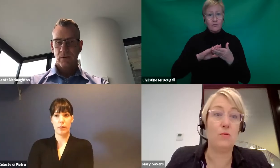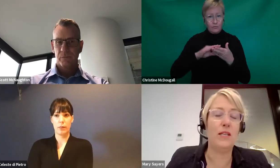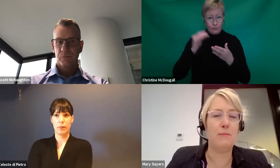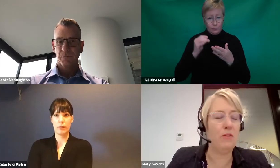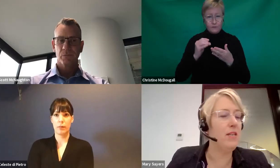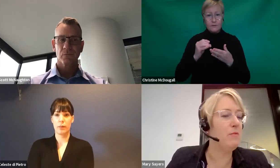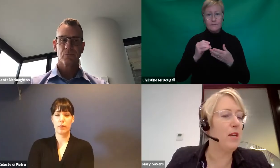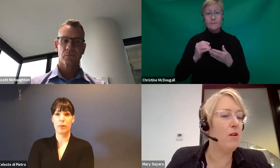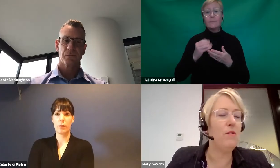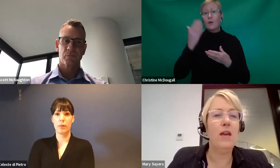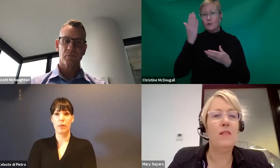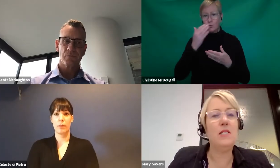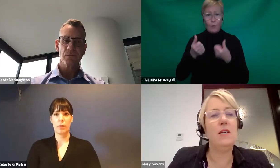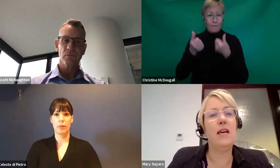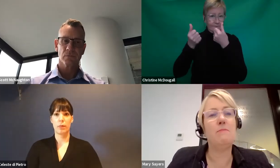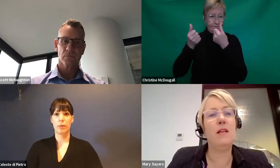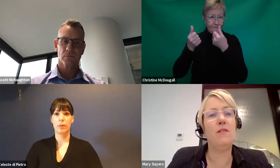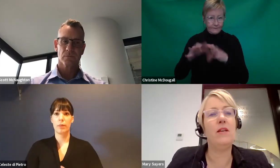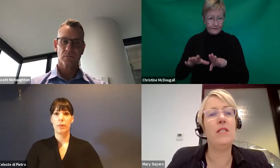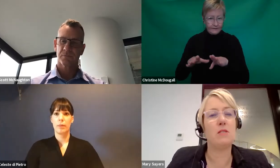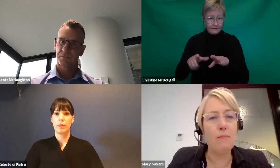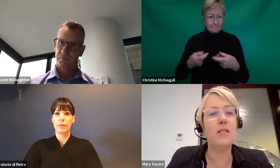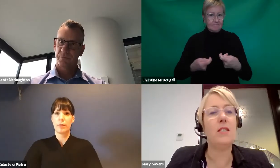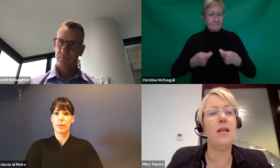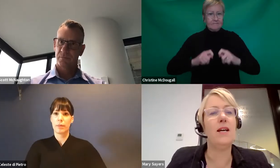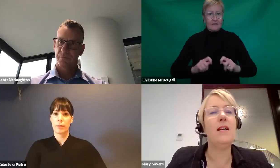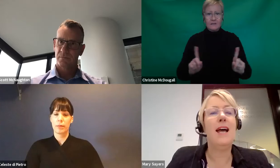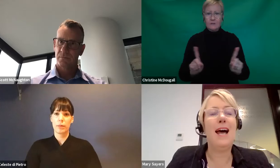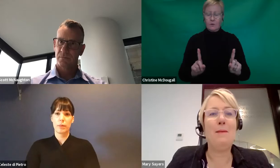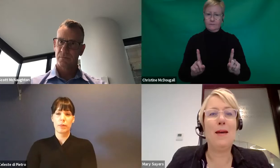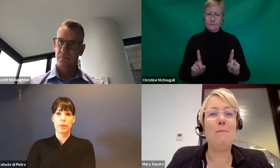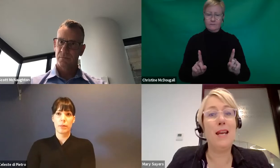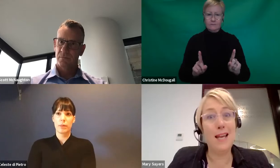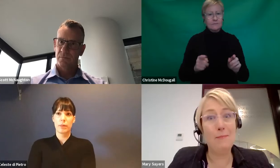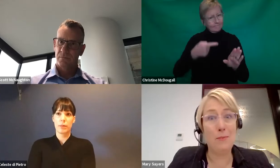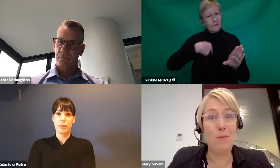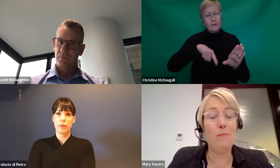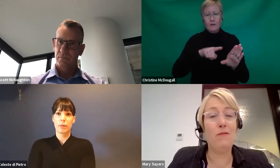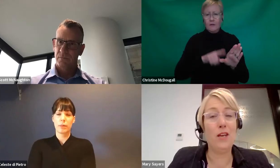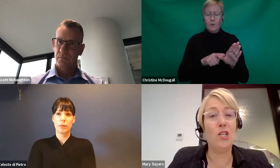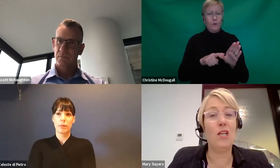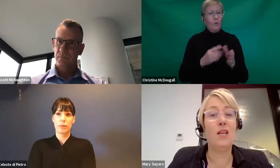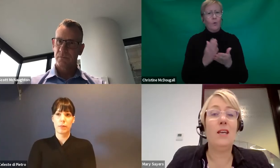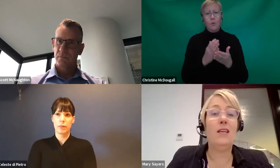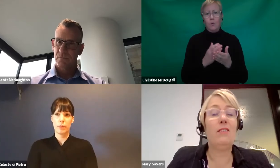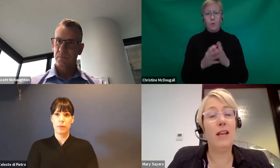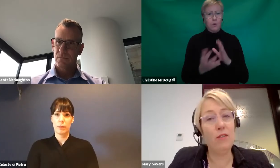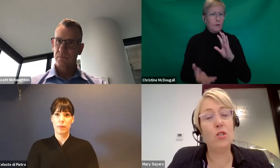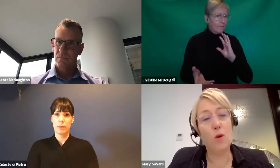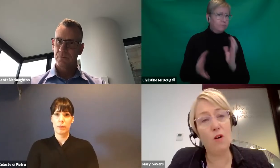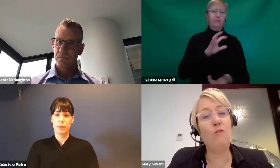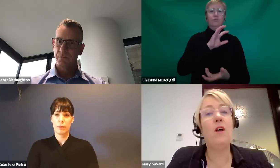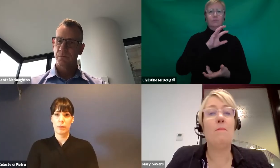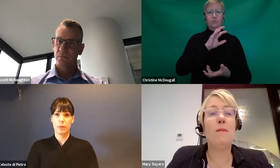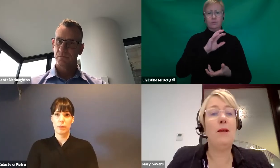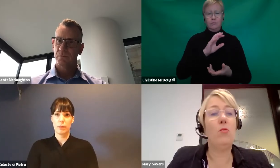post-school experience. We know this year has been a very disrupted year and many young people might be finishing year 11